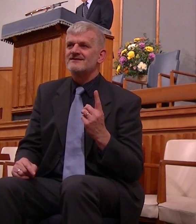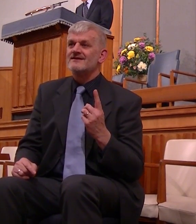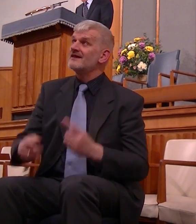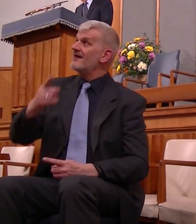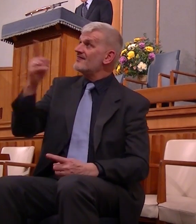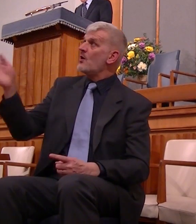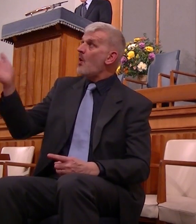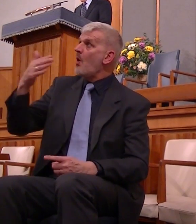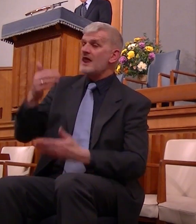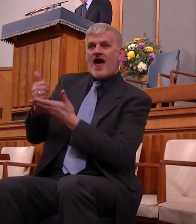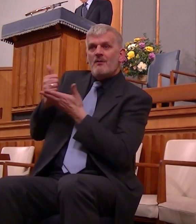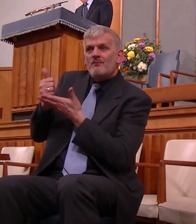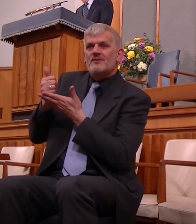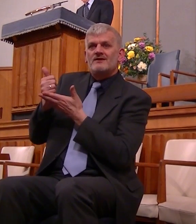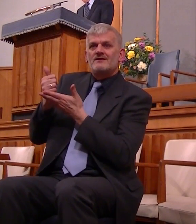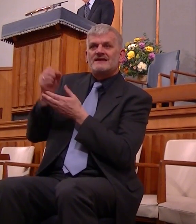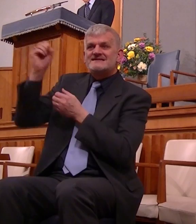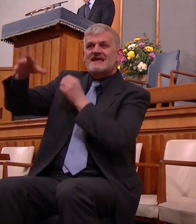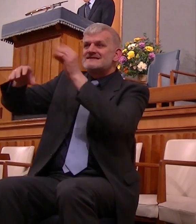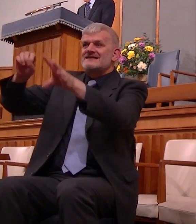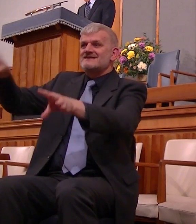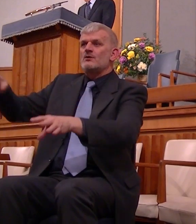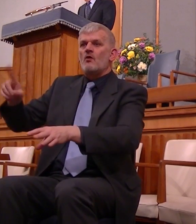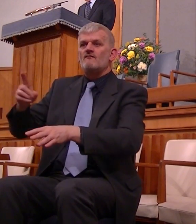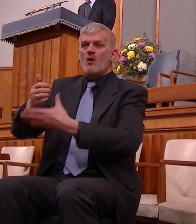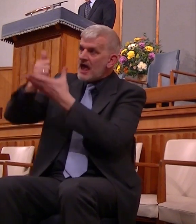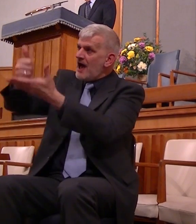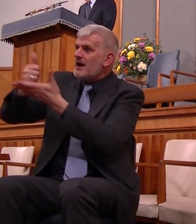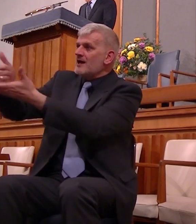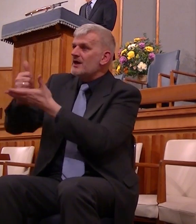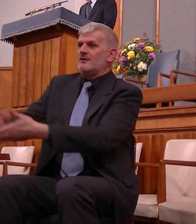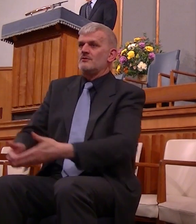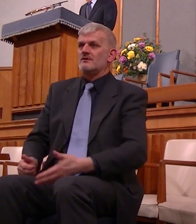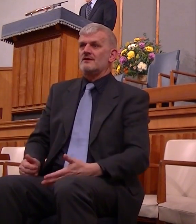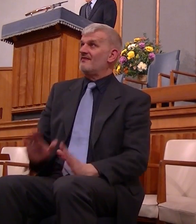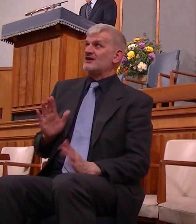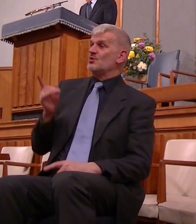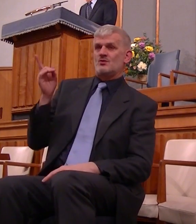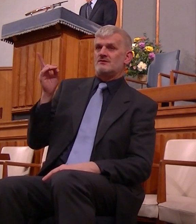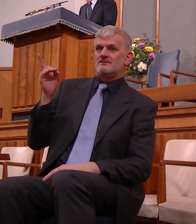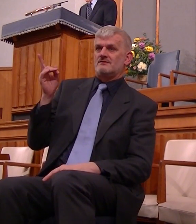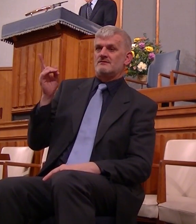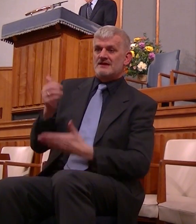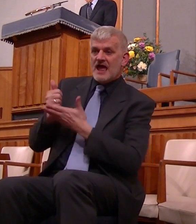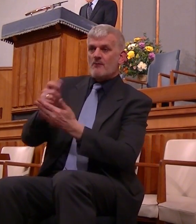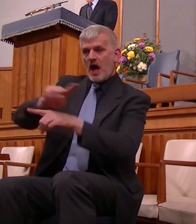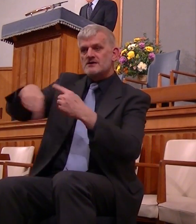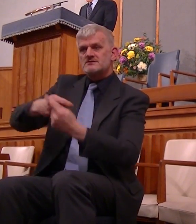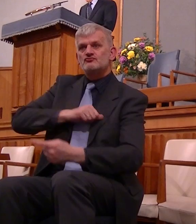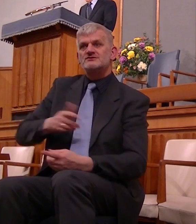all ministering spirits sent forth to minister for them who shall be heirs of salvation